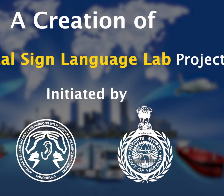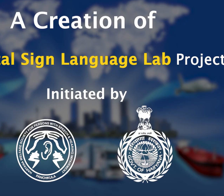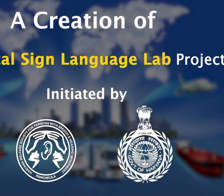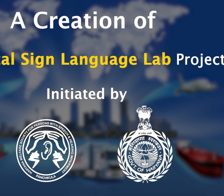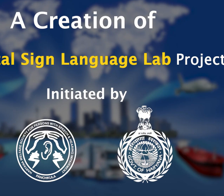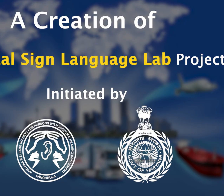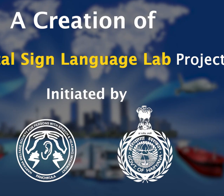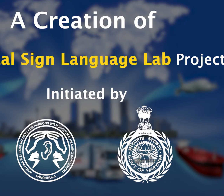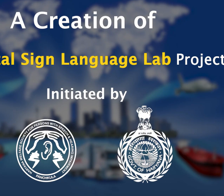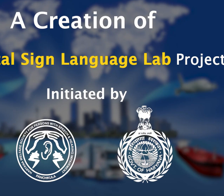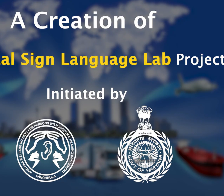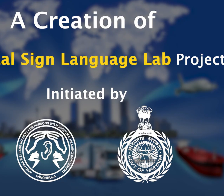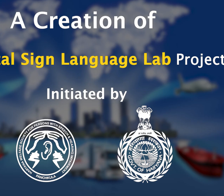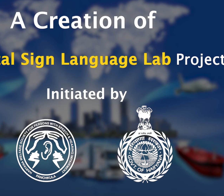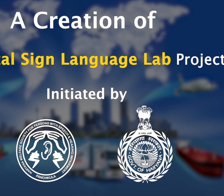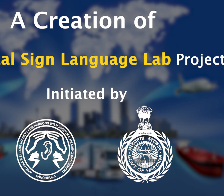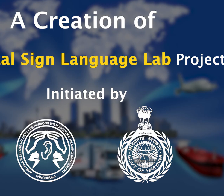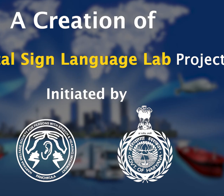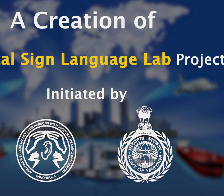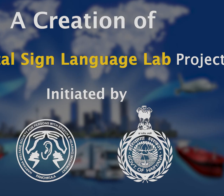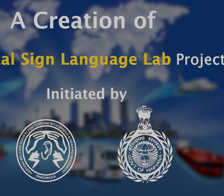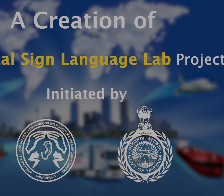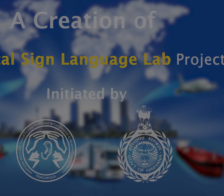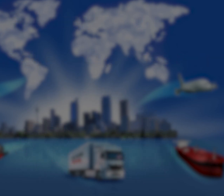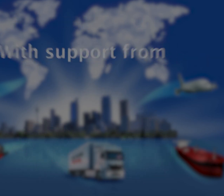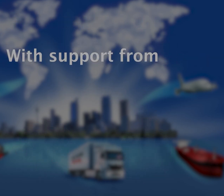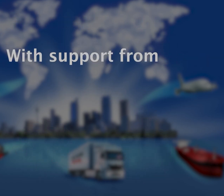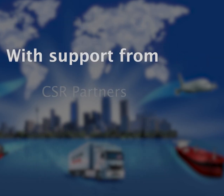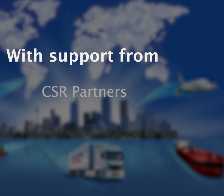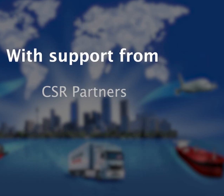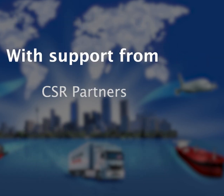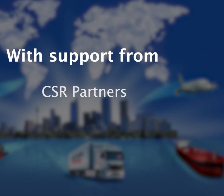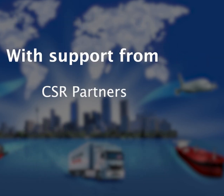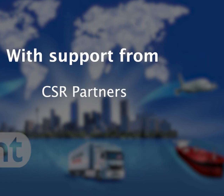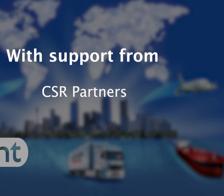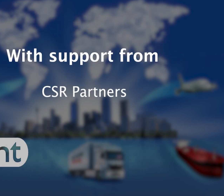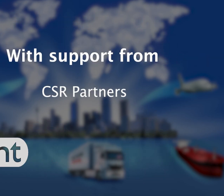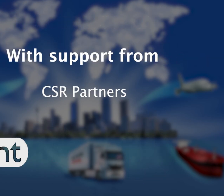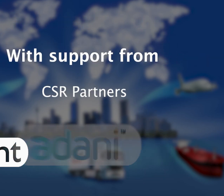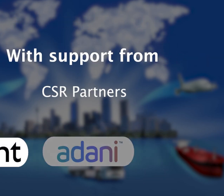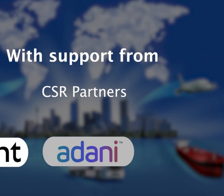track. Now they two in lines. The first in lines are used to one cars lines and in lines. Thank you.